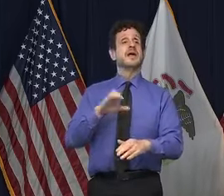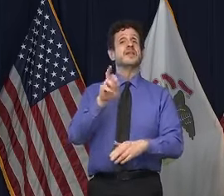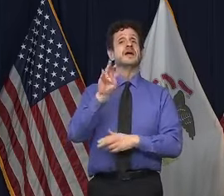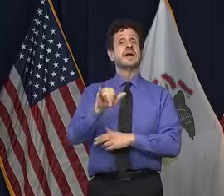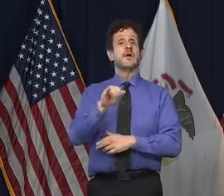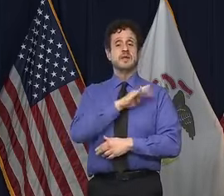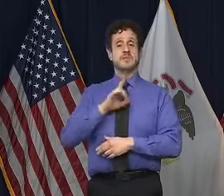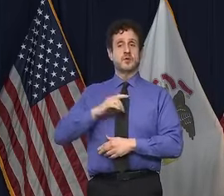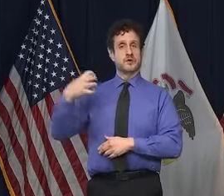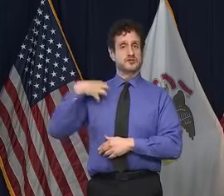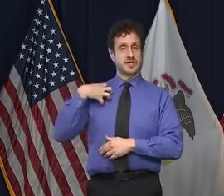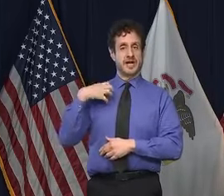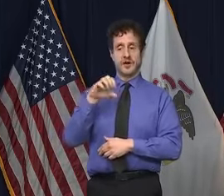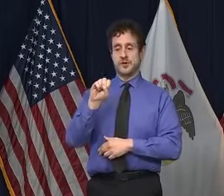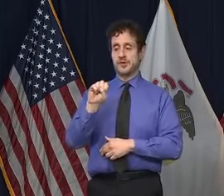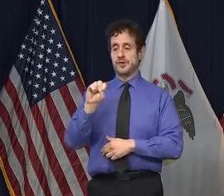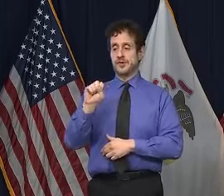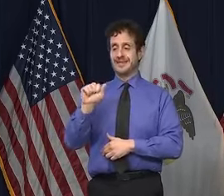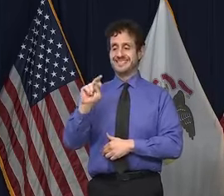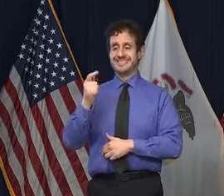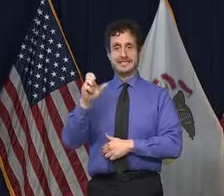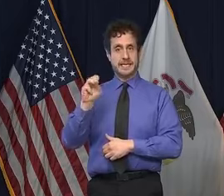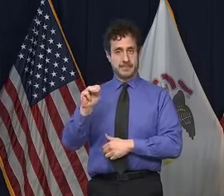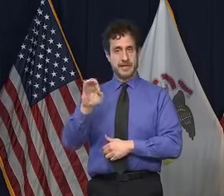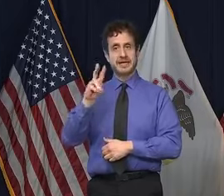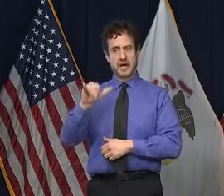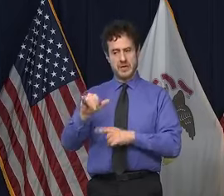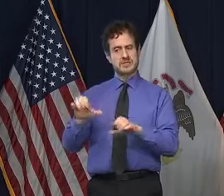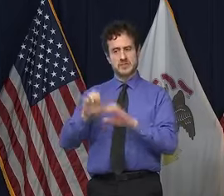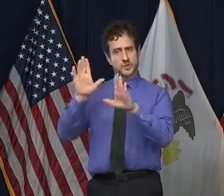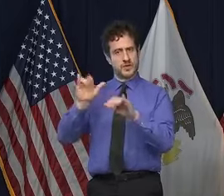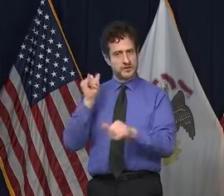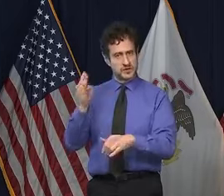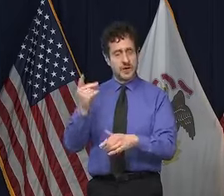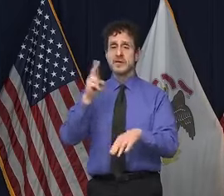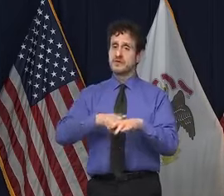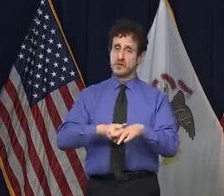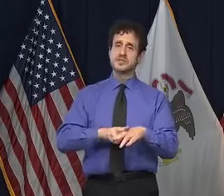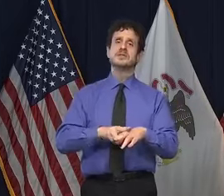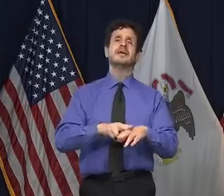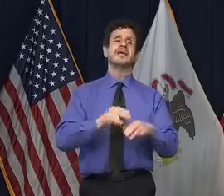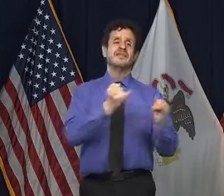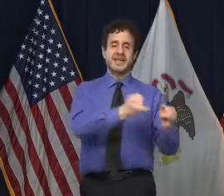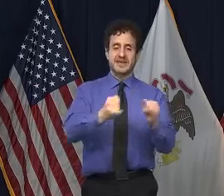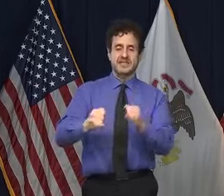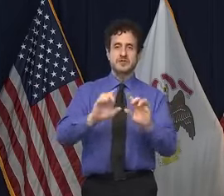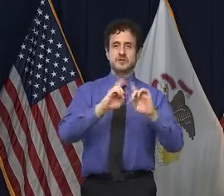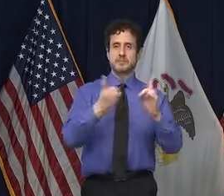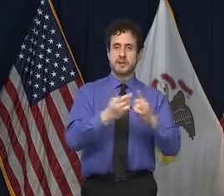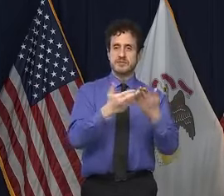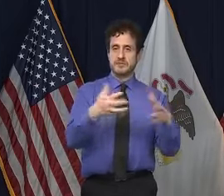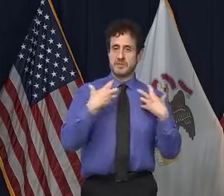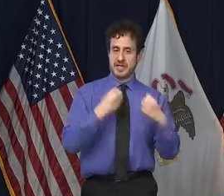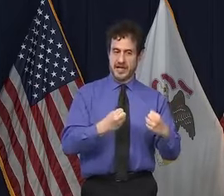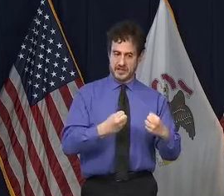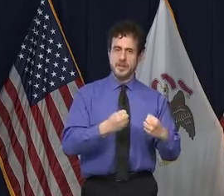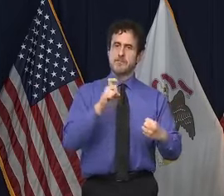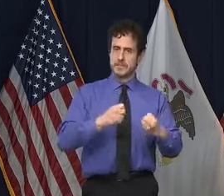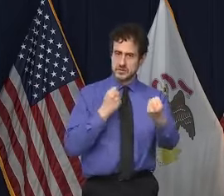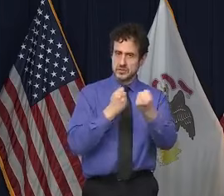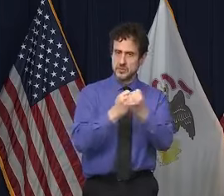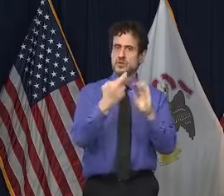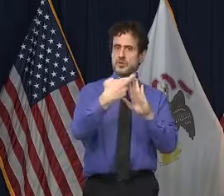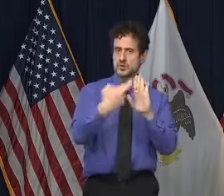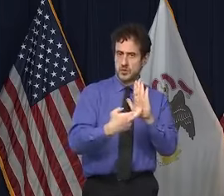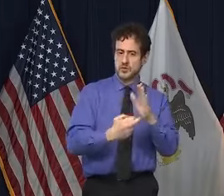outstanding job. And, of course, our departments of public health, too, are responsible for enforcement. So, you we're asking everybody across the state to do